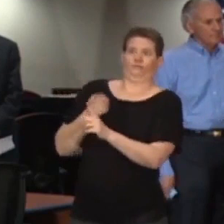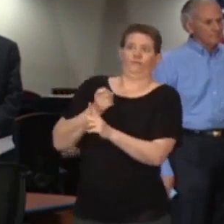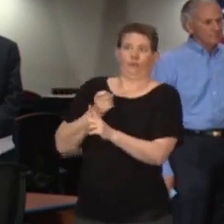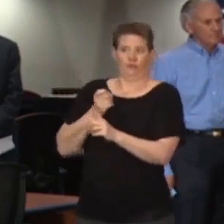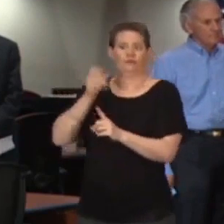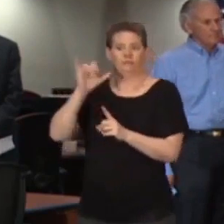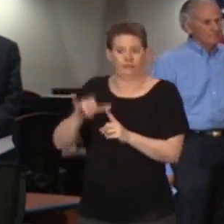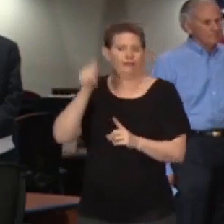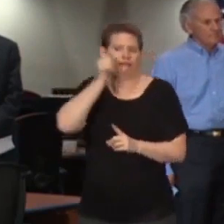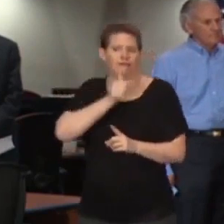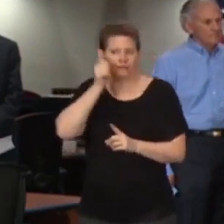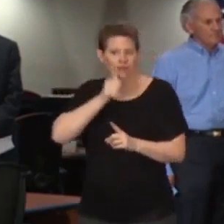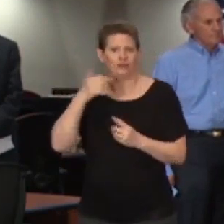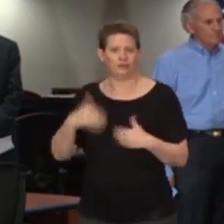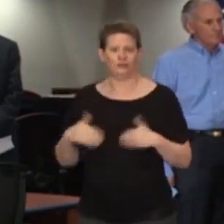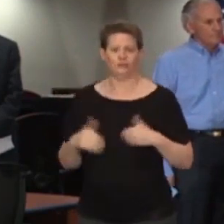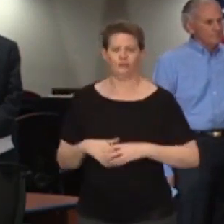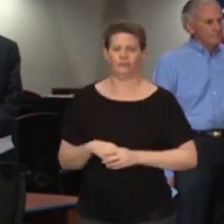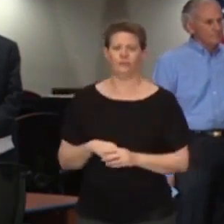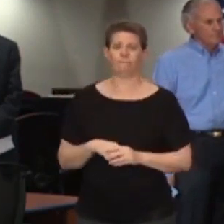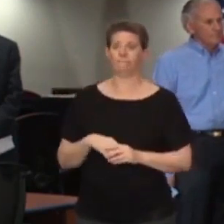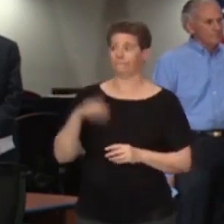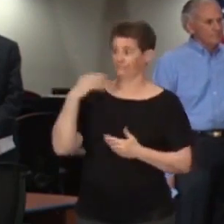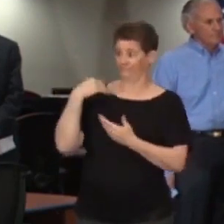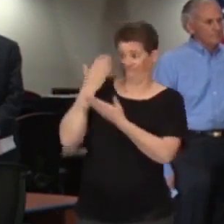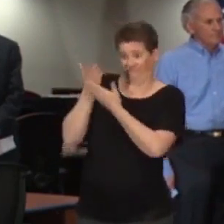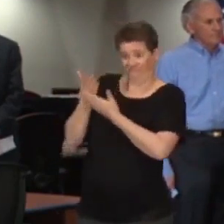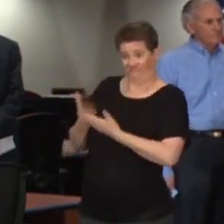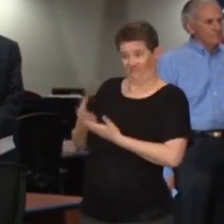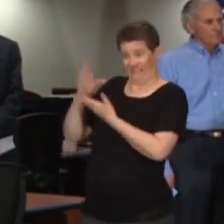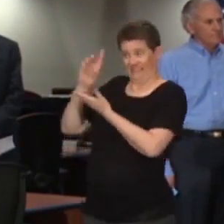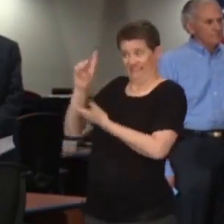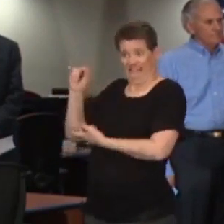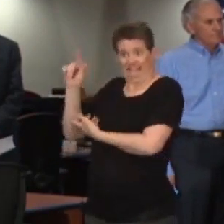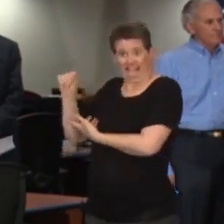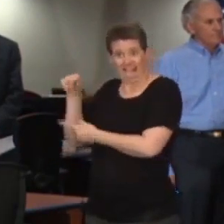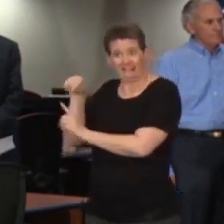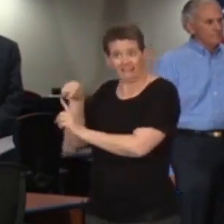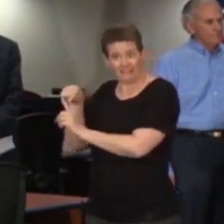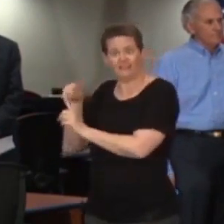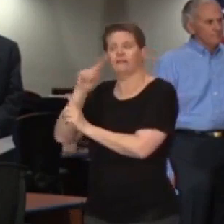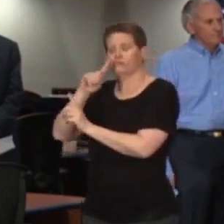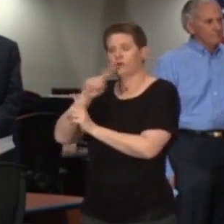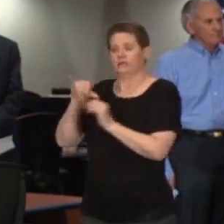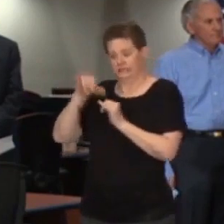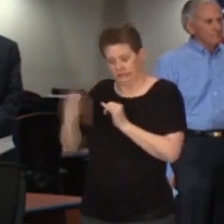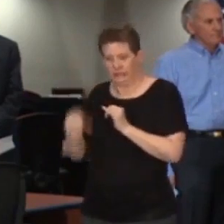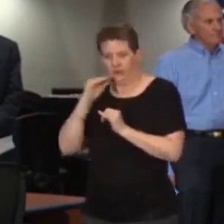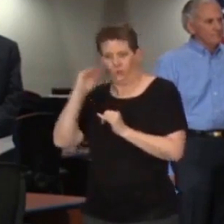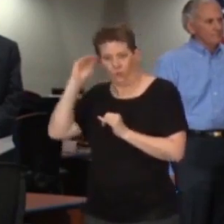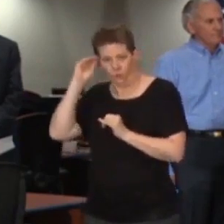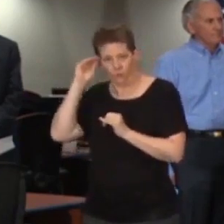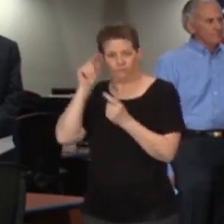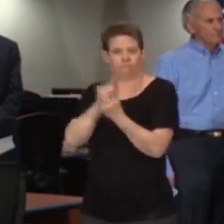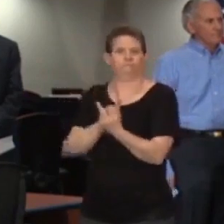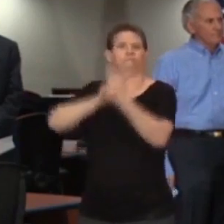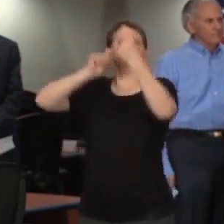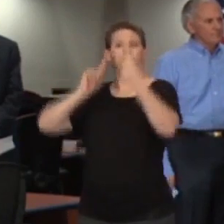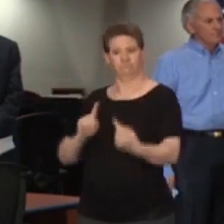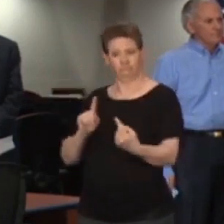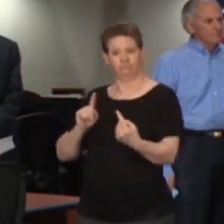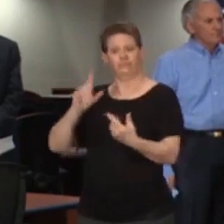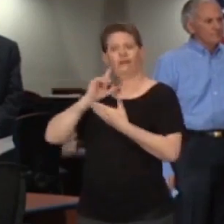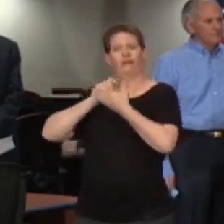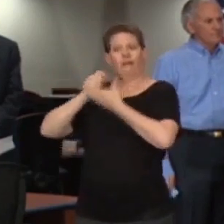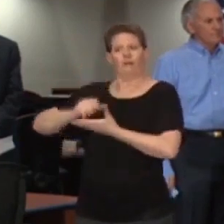what our current data shows is that social distancing and staying home helps combat the spread of this disease and ultimately saves